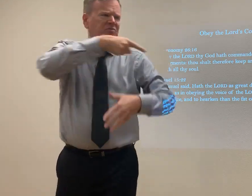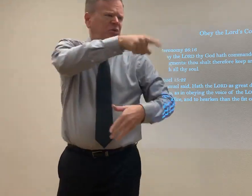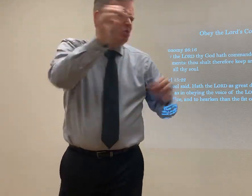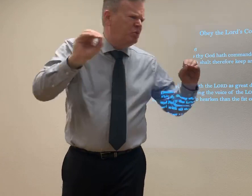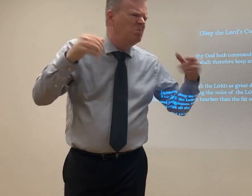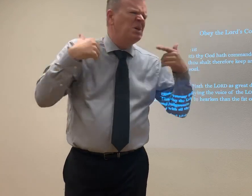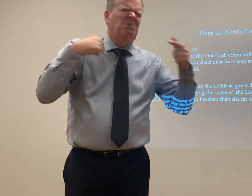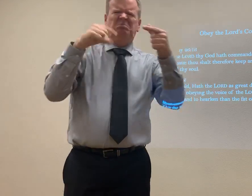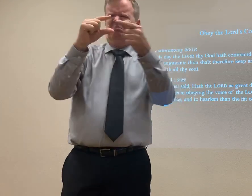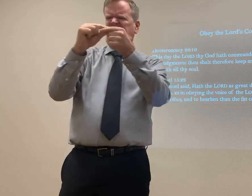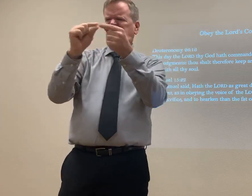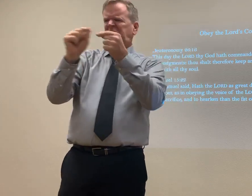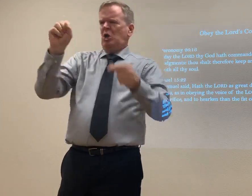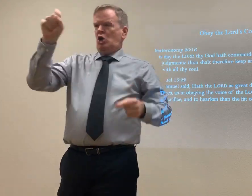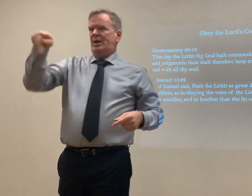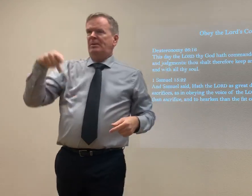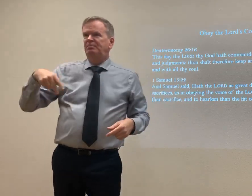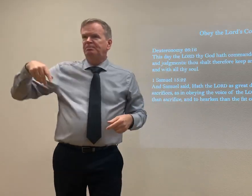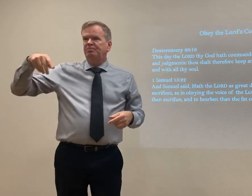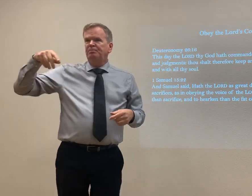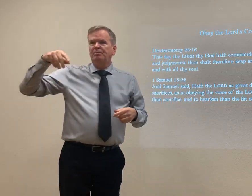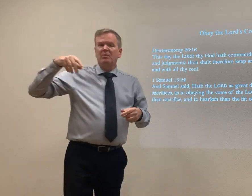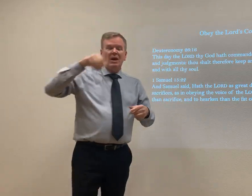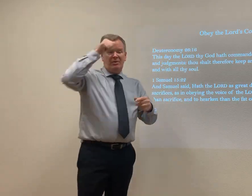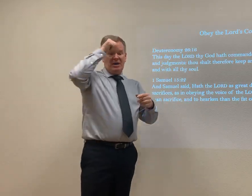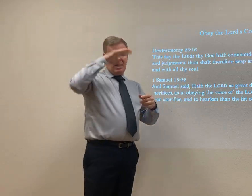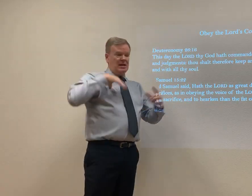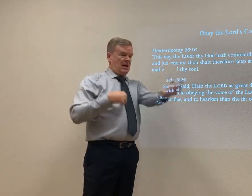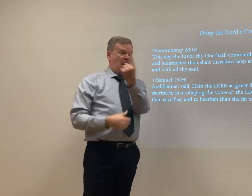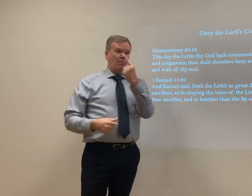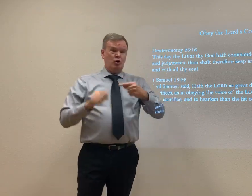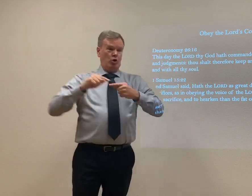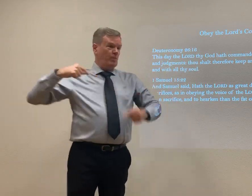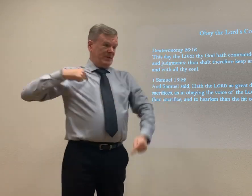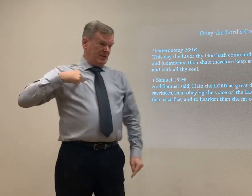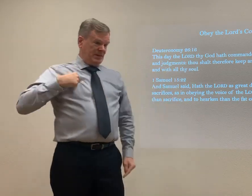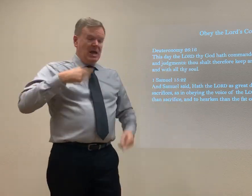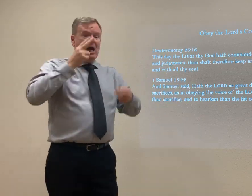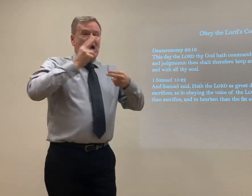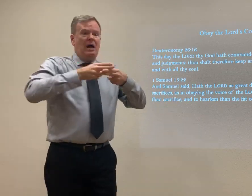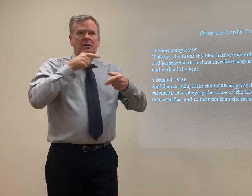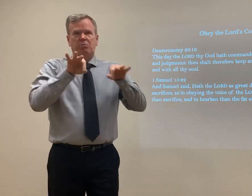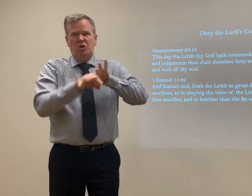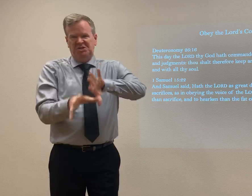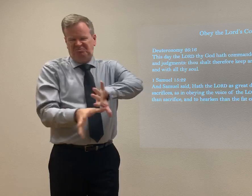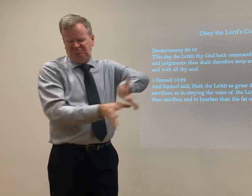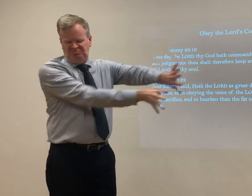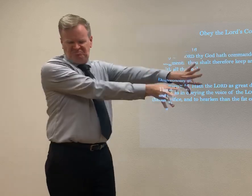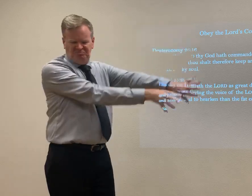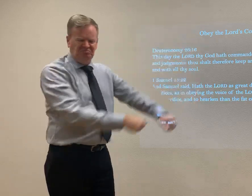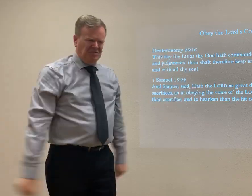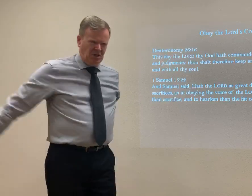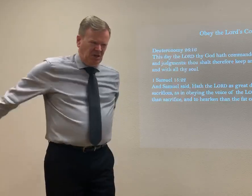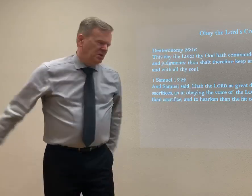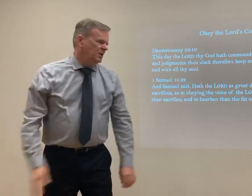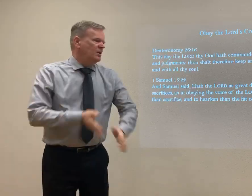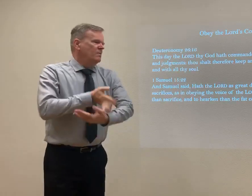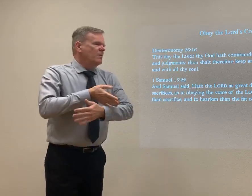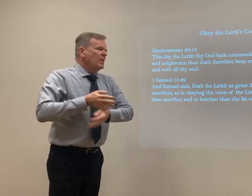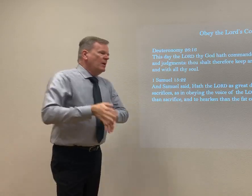heard this, some of you have not. Let me go ahead and elaborate just so those of you don't understand. There's something that came up to me. The name's not important. It's not important. The name